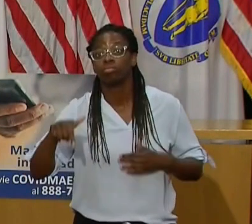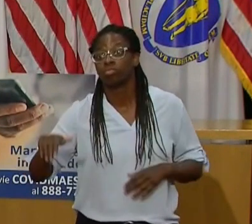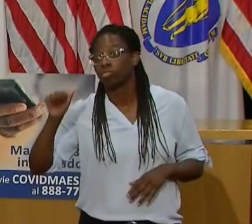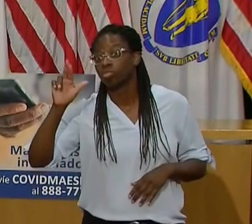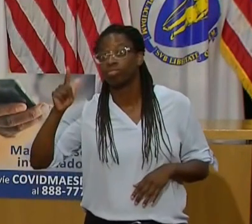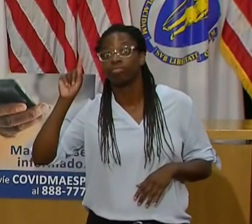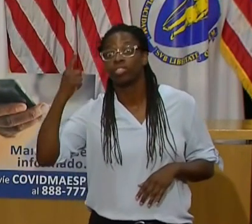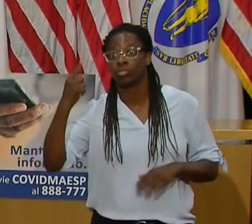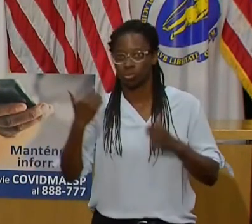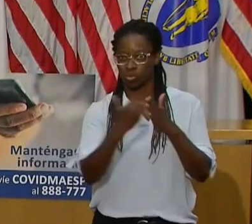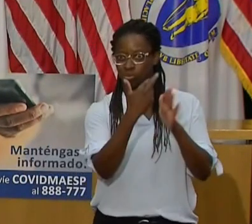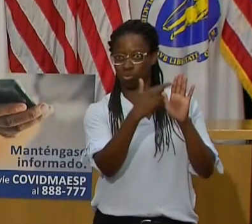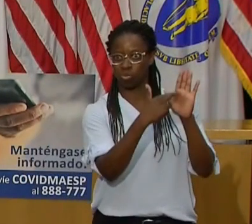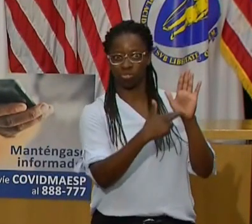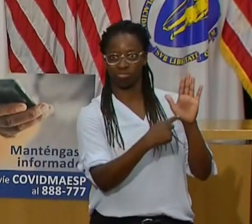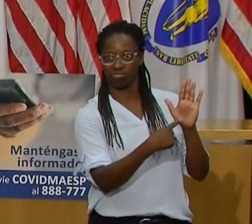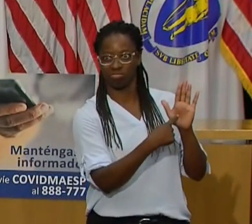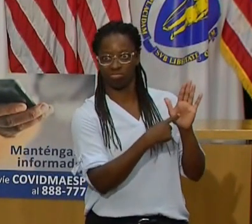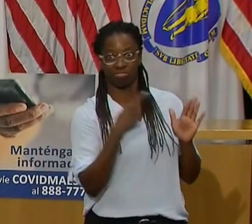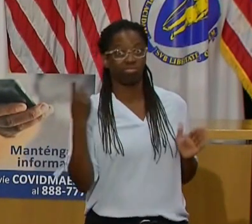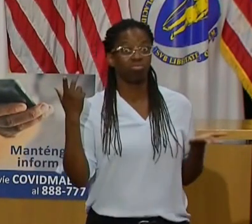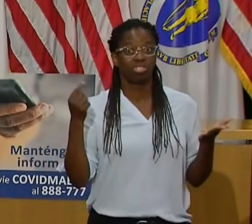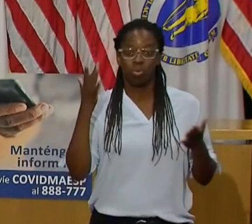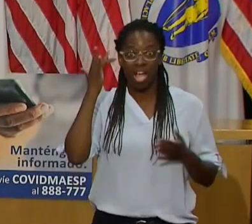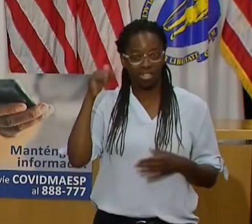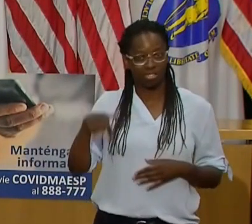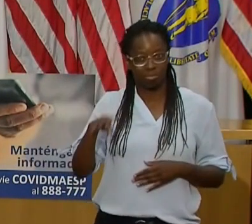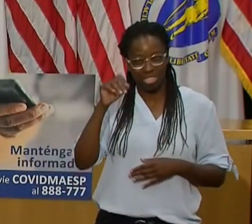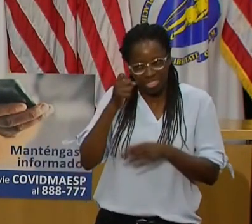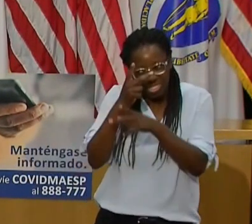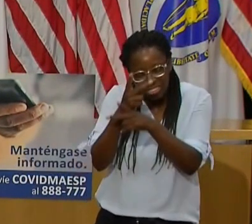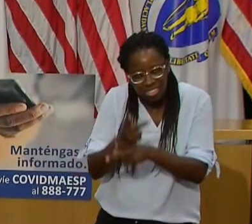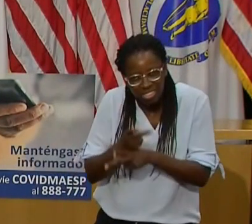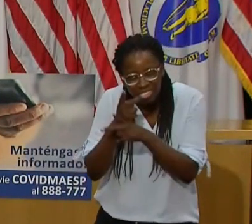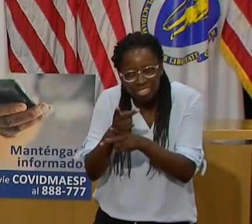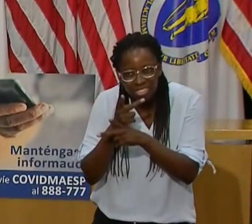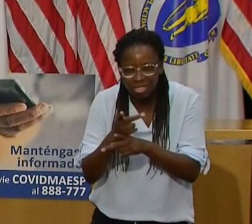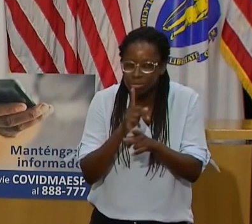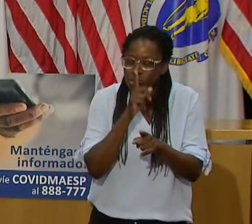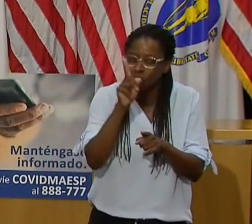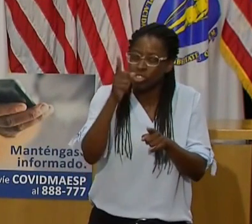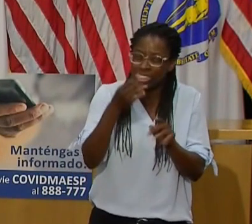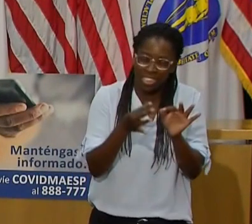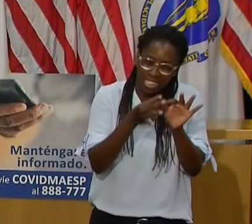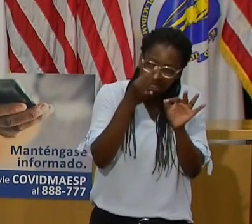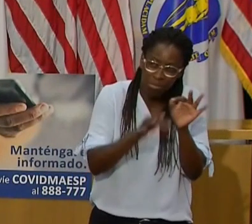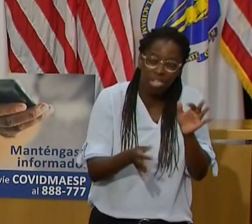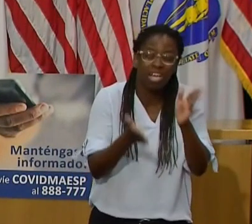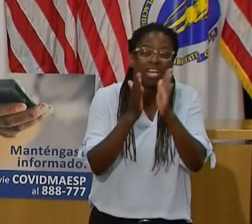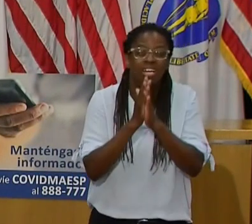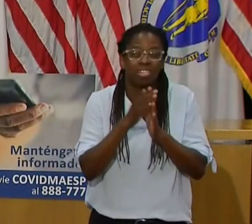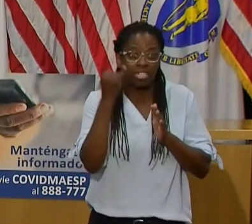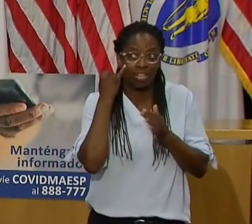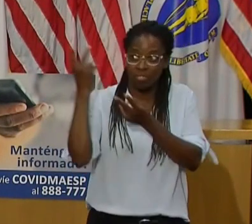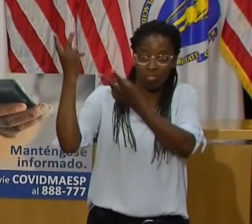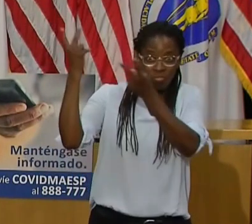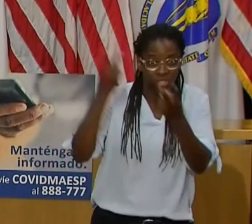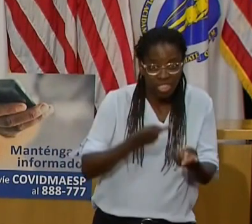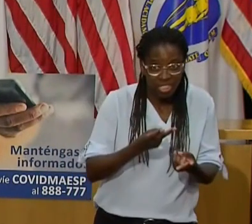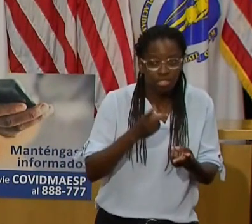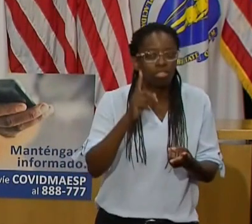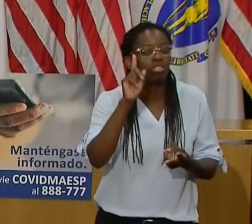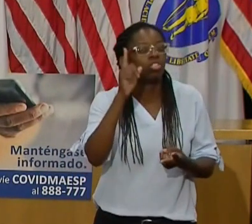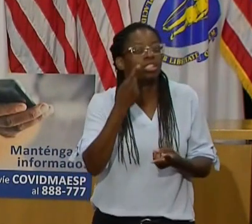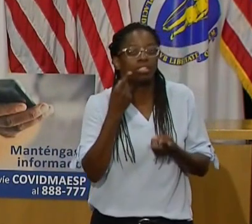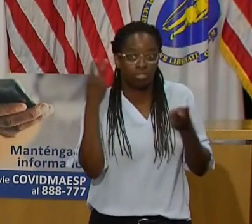We are simply asking those who visit our state and those residents who leave our state to act responsibly, just as we ask everyone